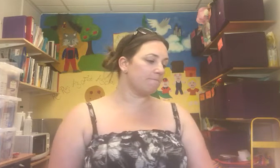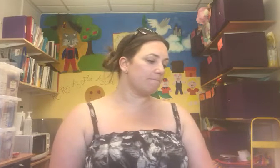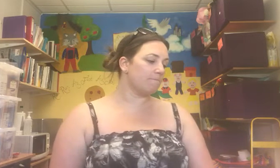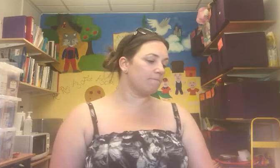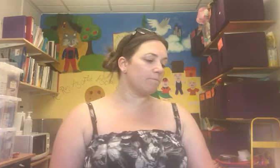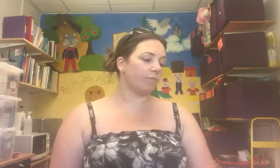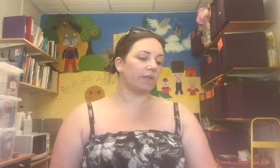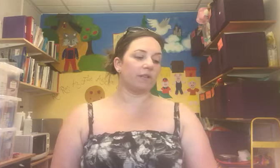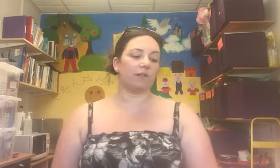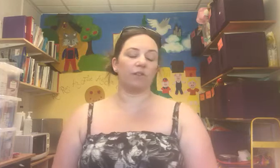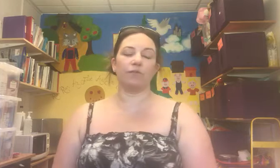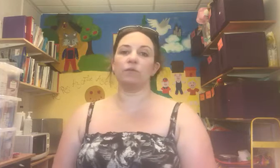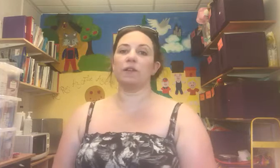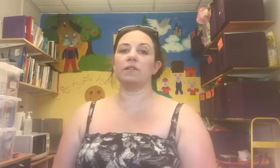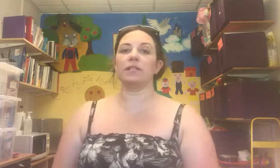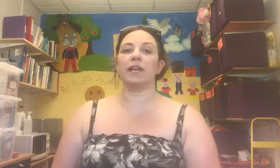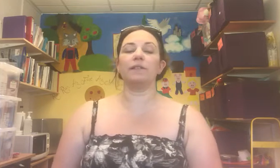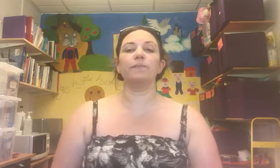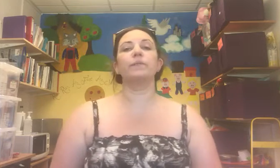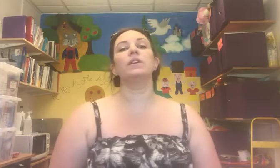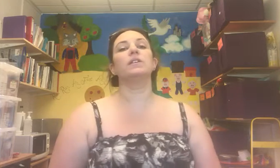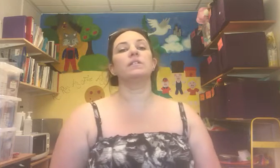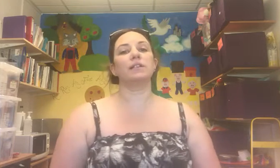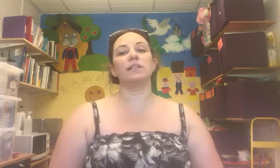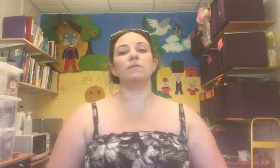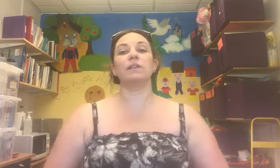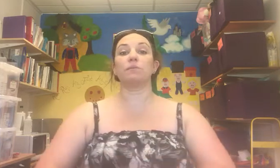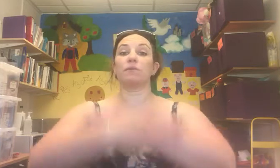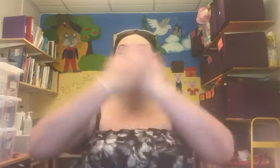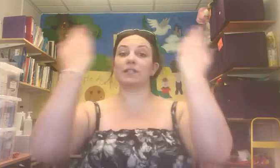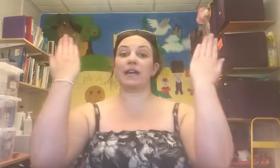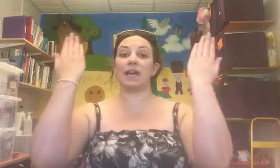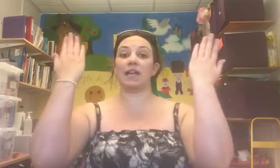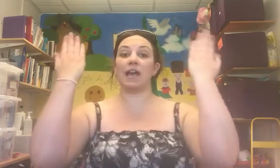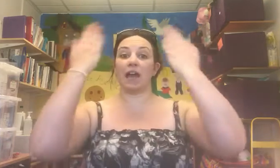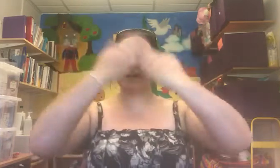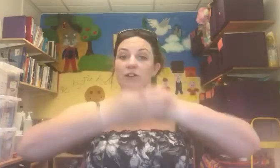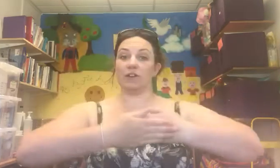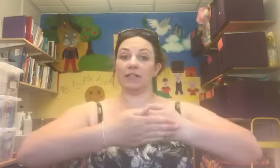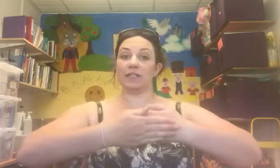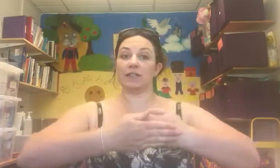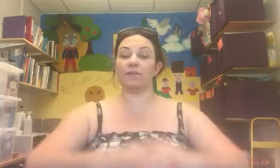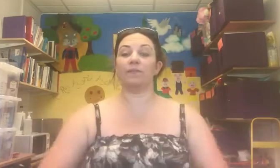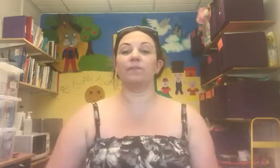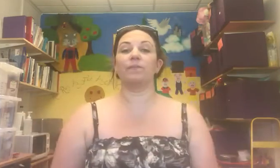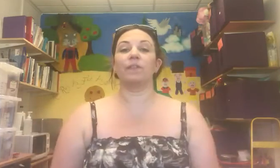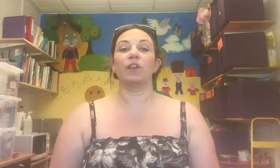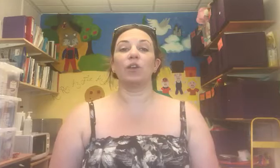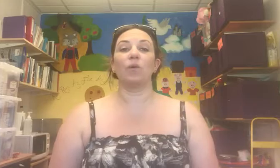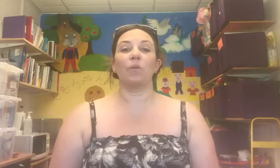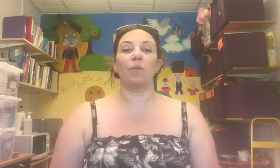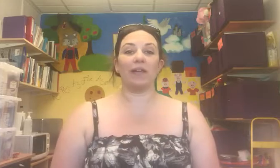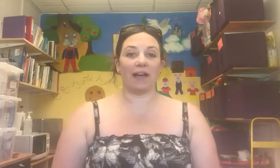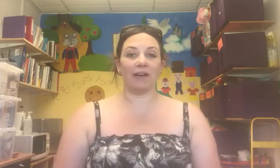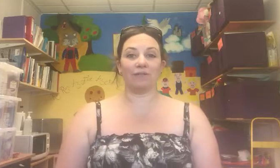We'll go for all of those again. The days and the weeks. We've got day and night. We have